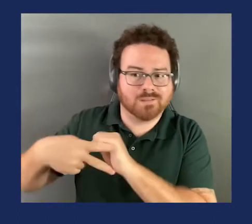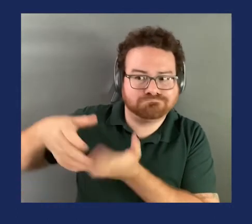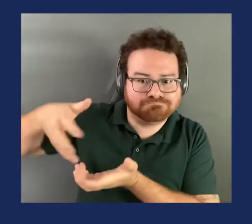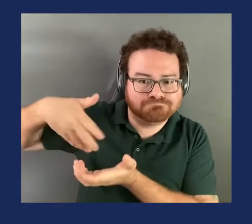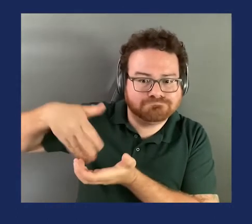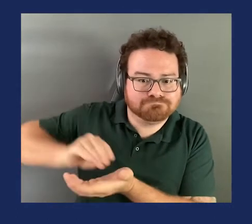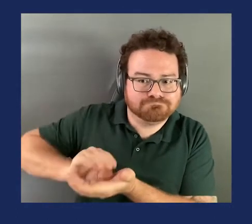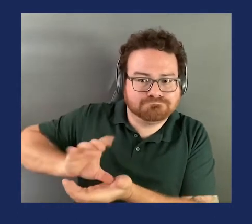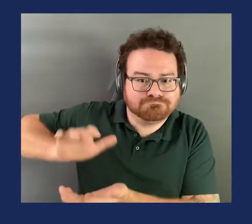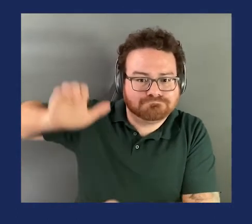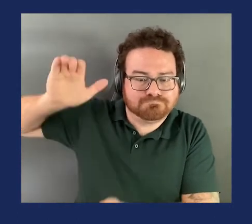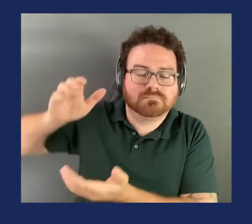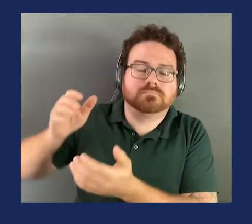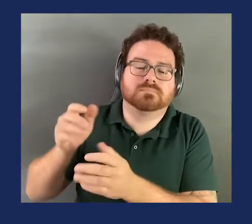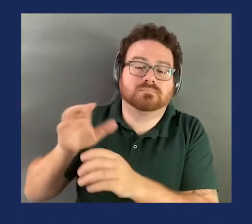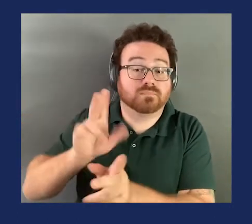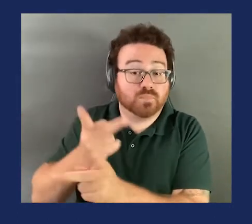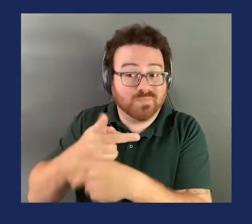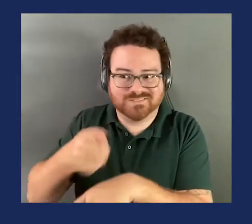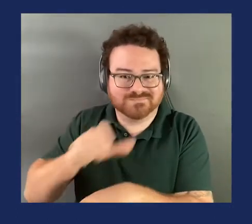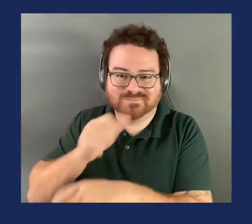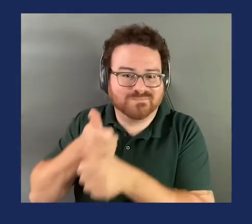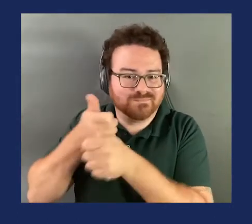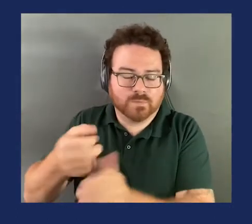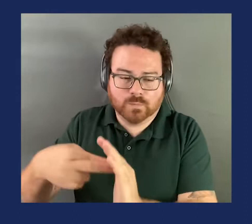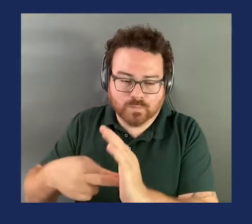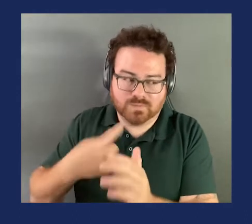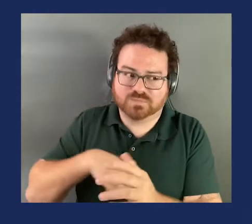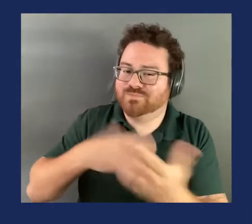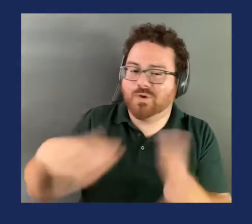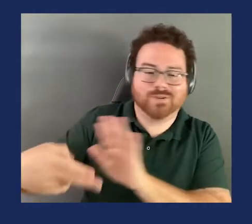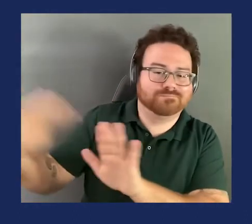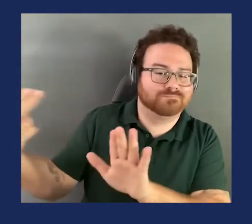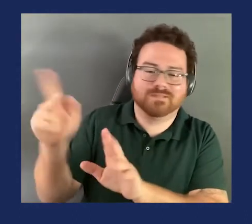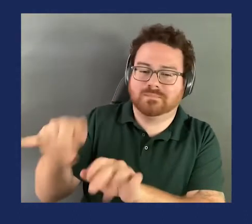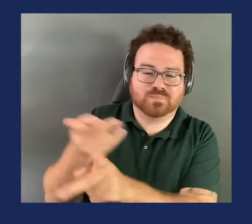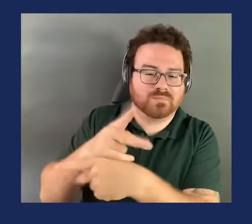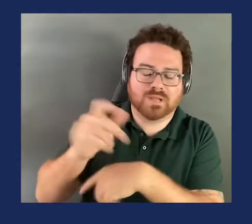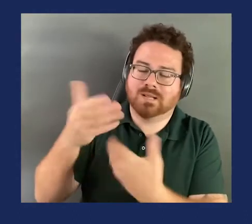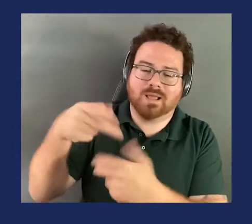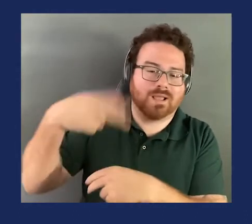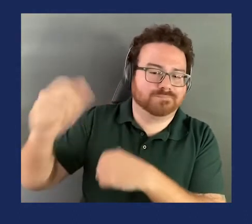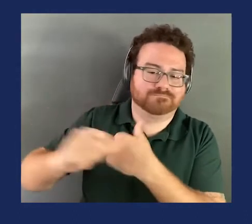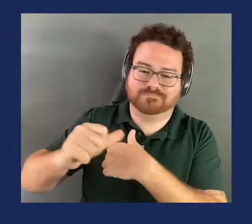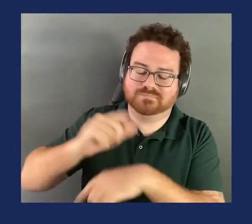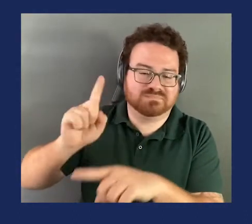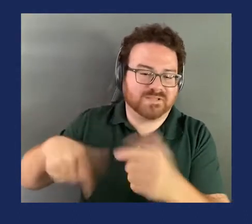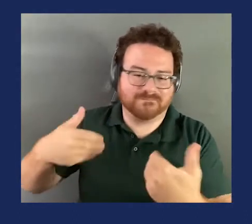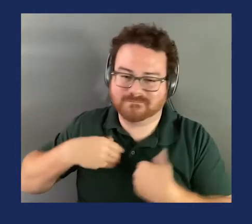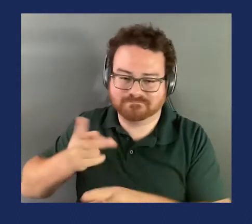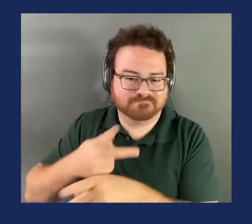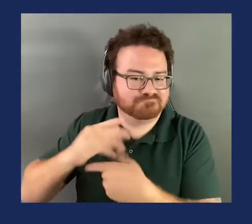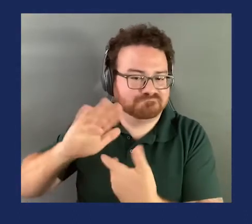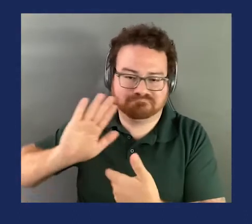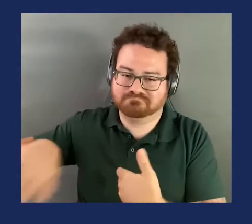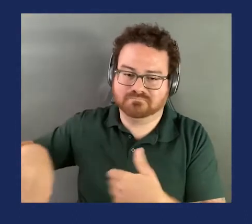that, if a rule is published, would have meant that we deemed those products too dangerous to exist. this amendment changes the base period to the median month